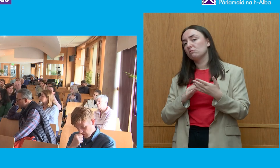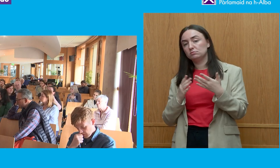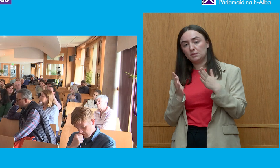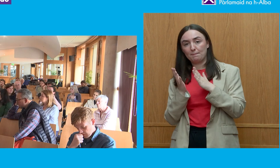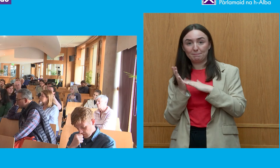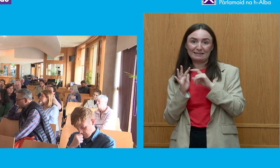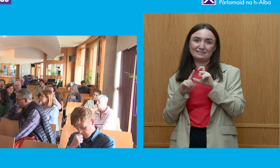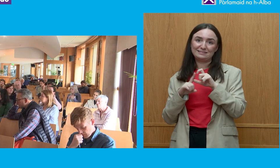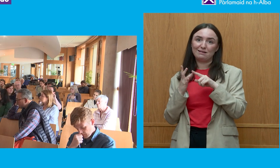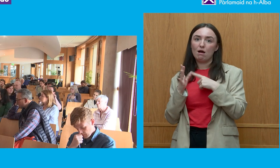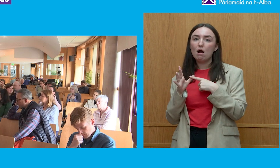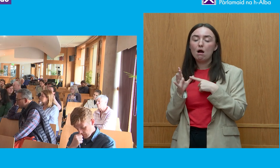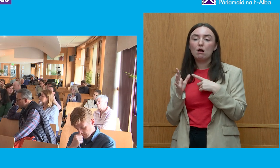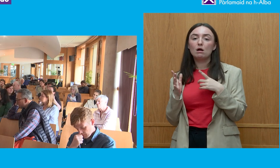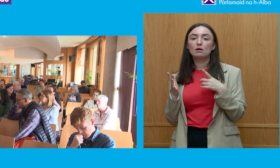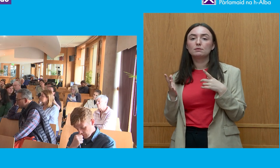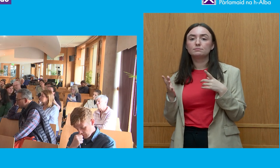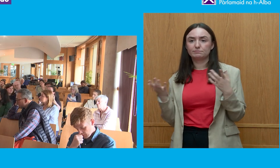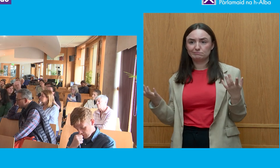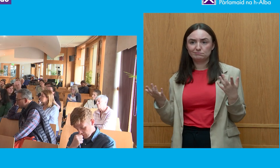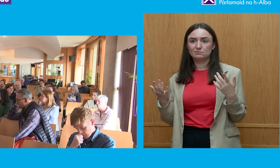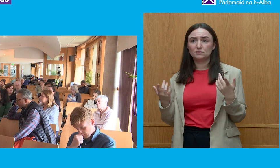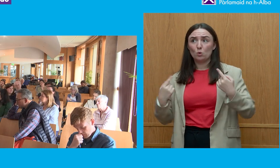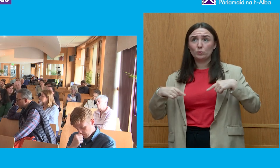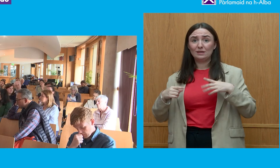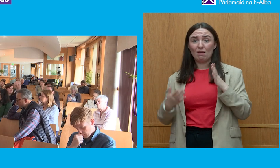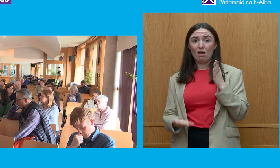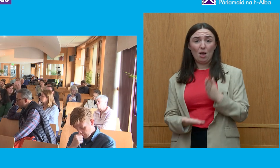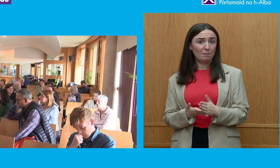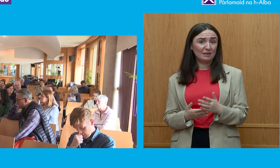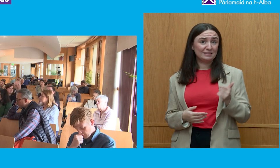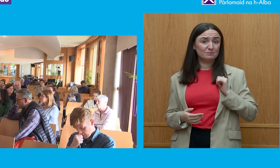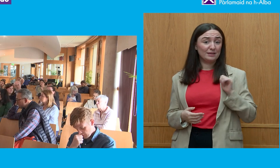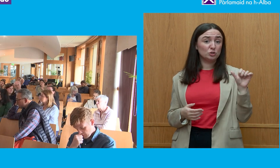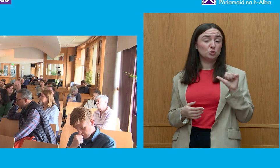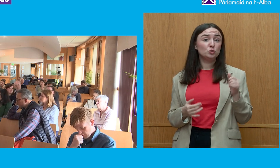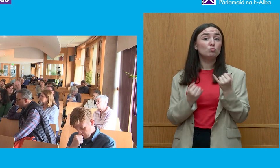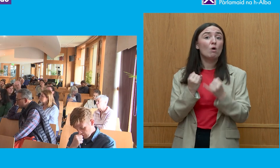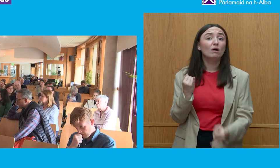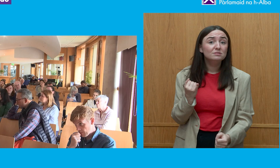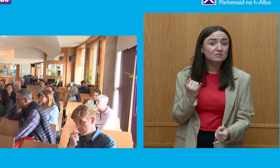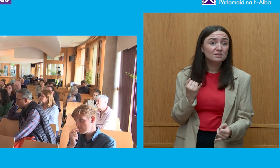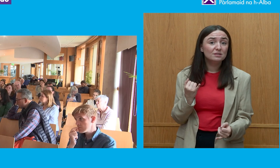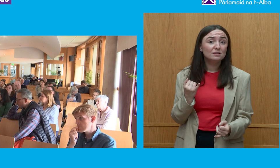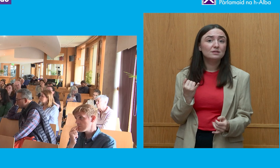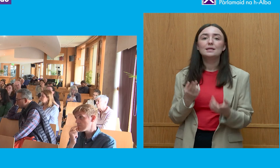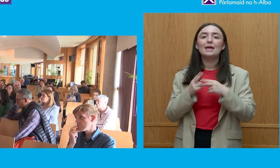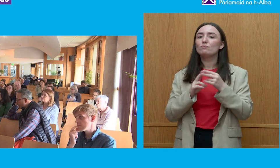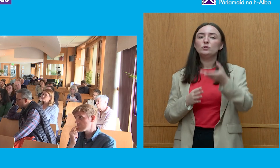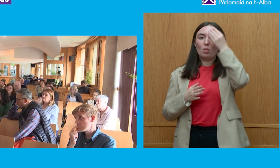then are we asking for more trouble rather than learning and putting in place proper structures